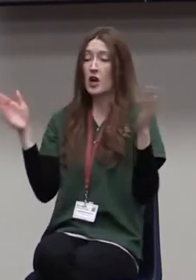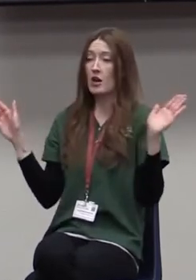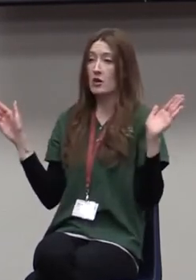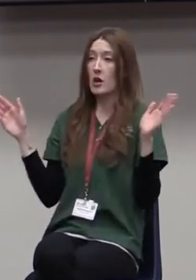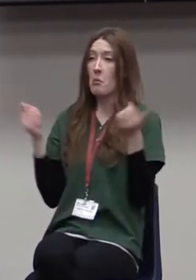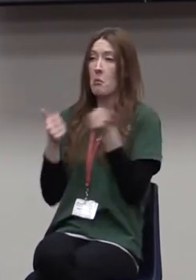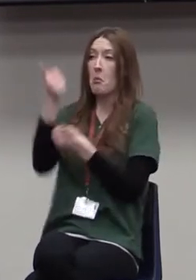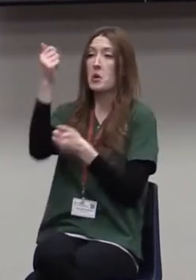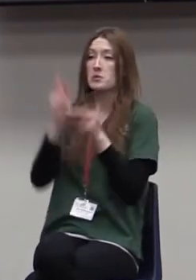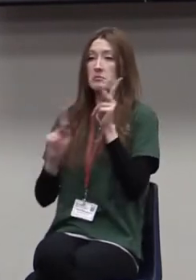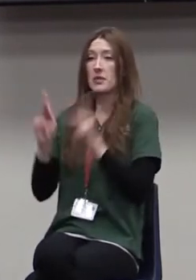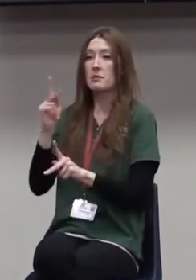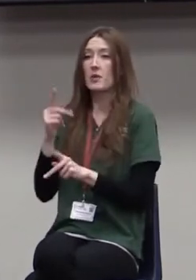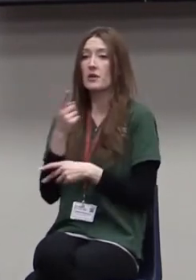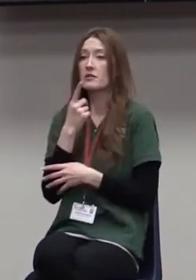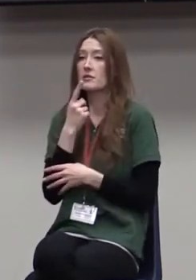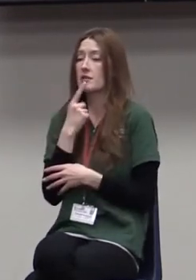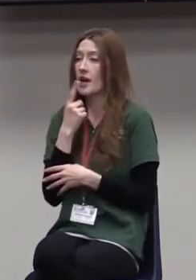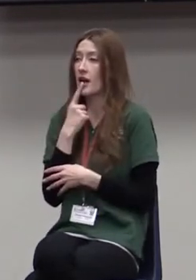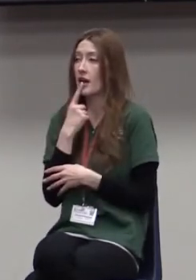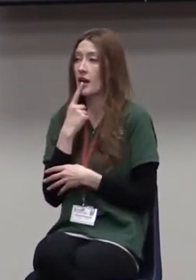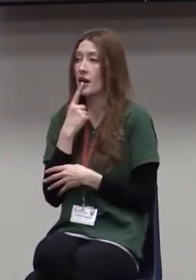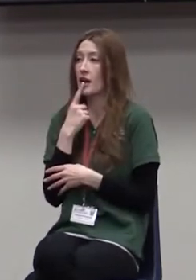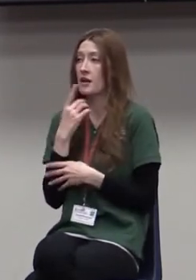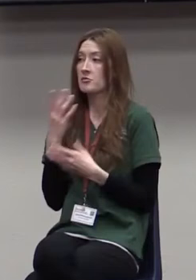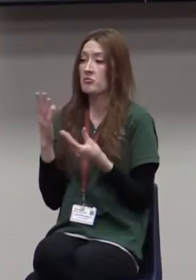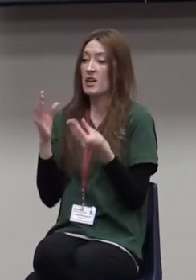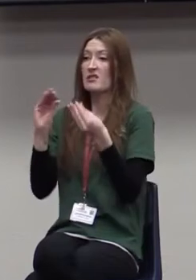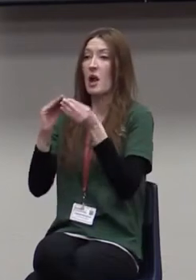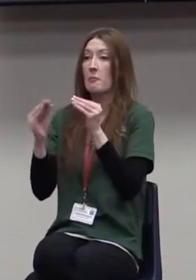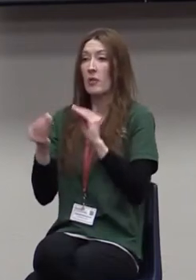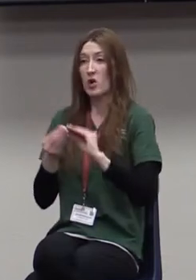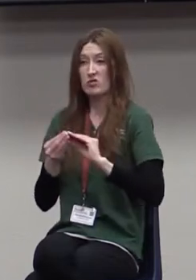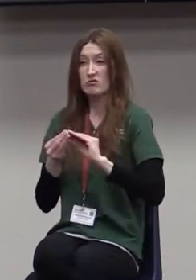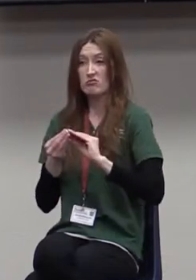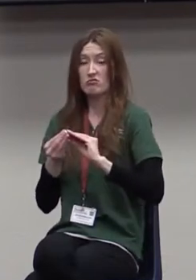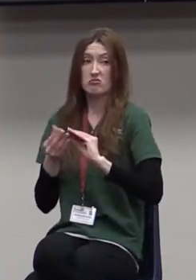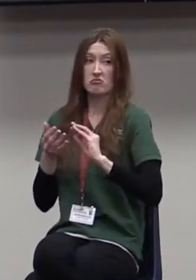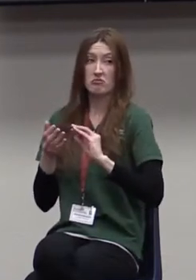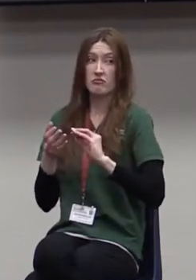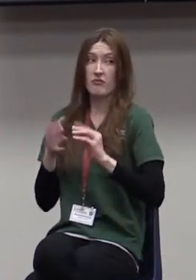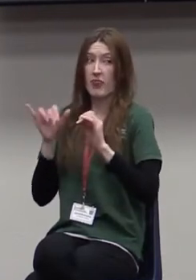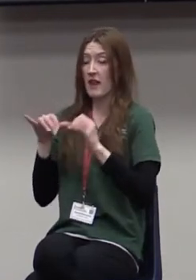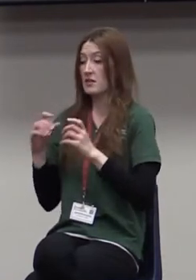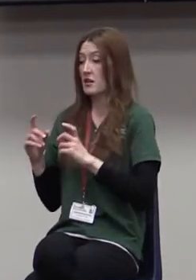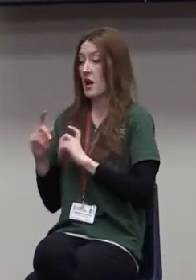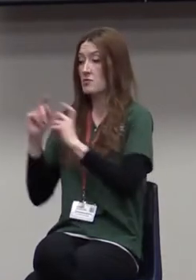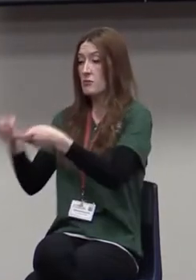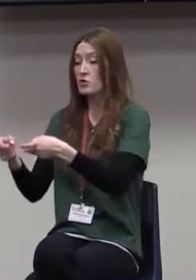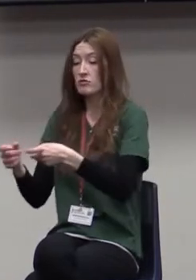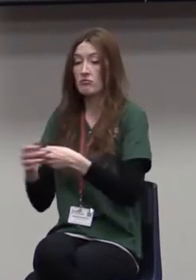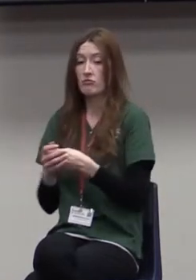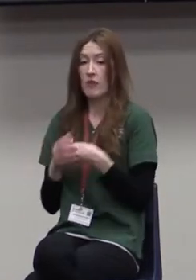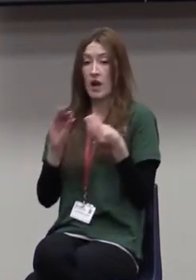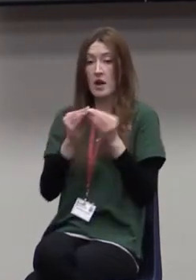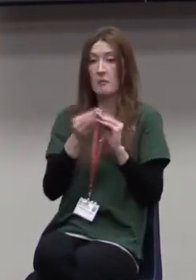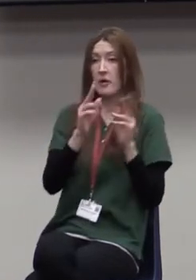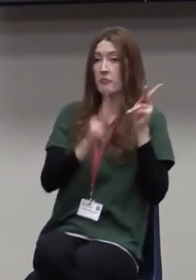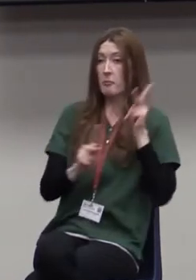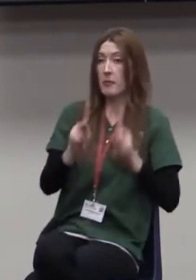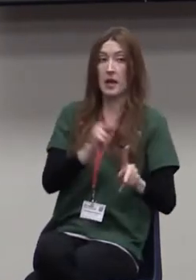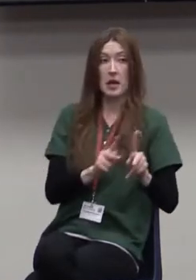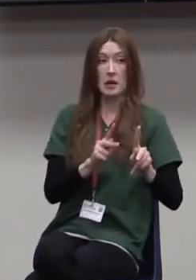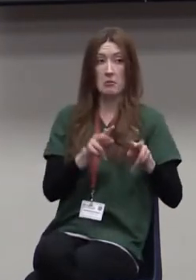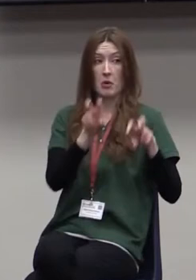define it by the bottom line. It's numbers. Whether that's a contribution or whether that's the number of people who are sitting in the